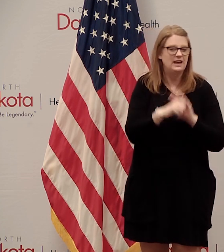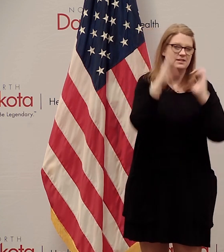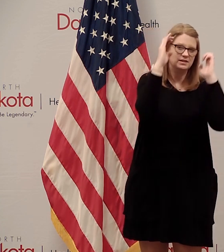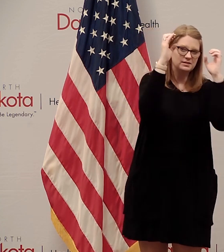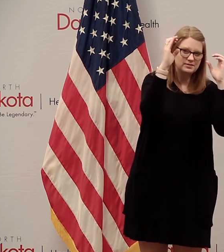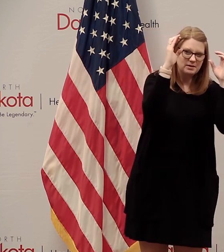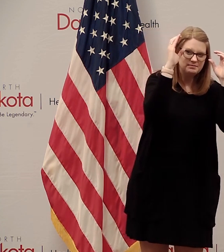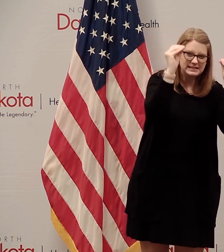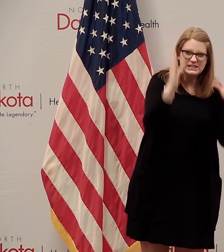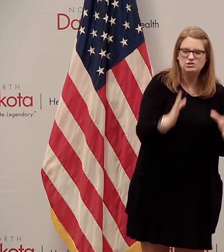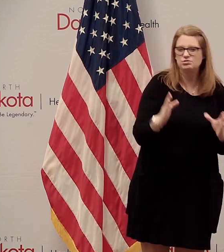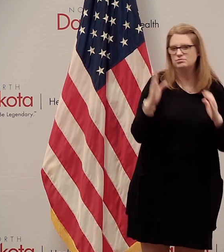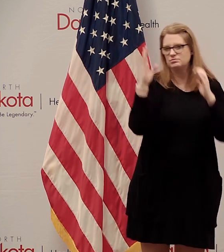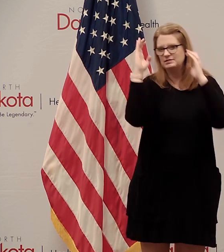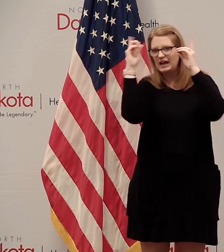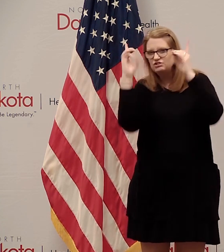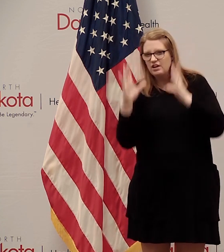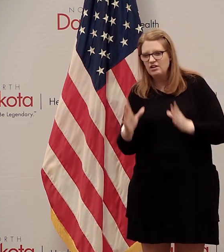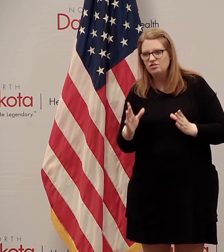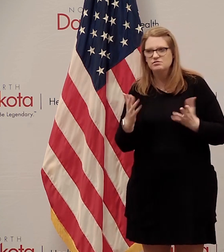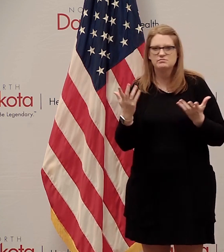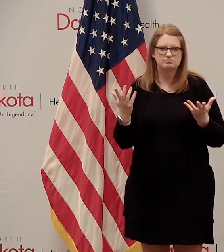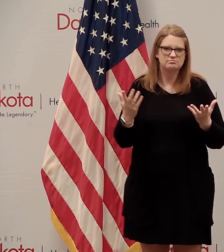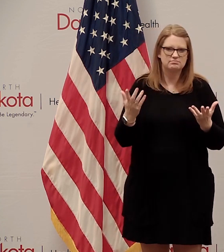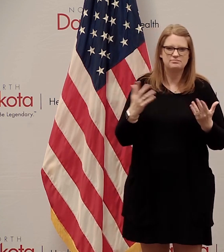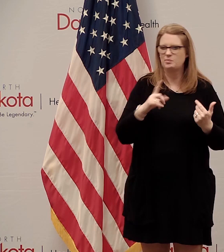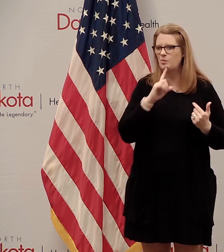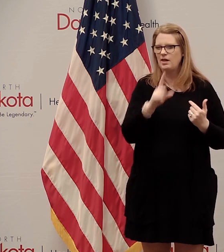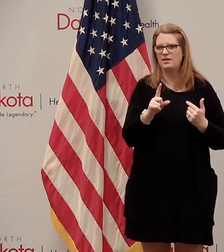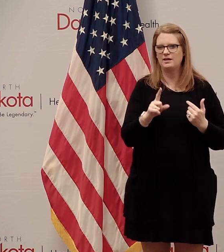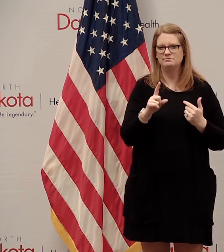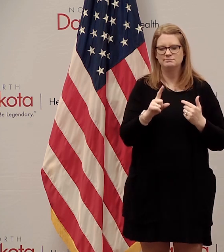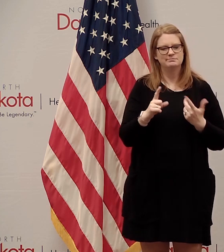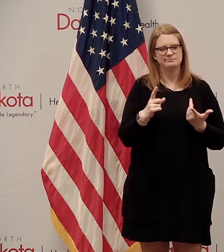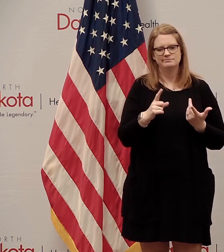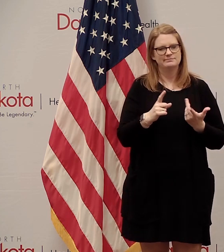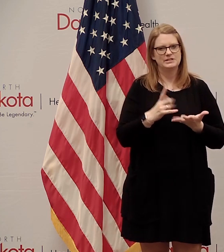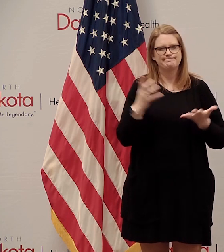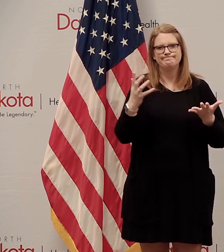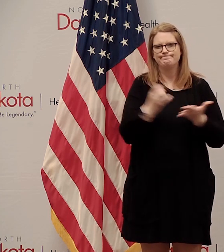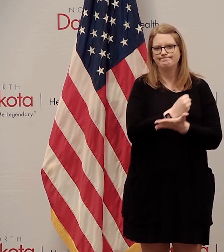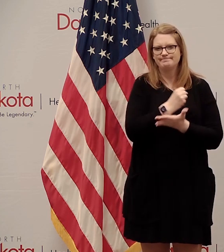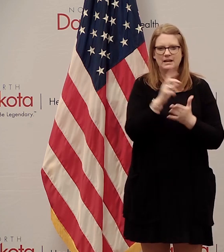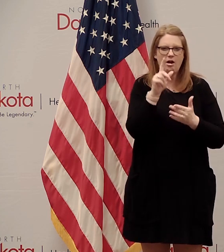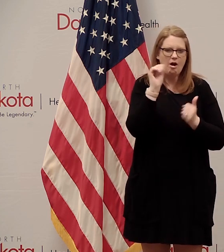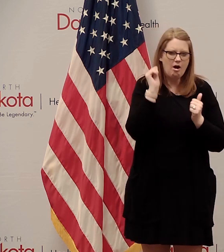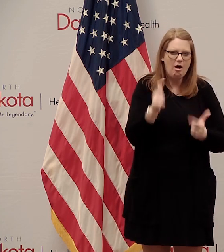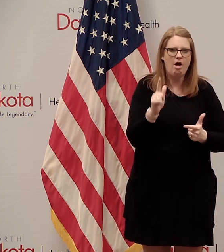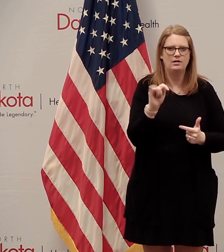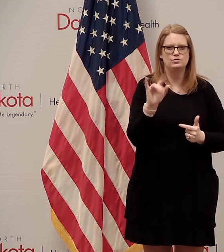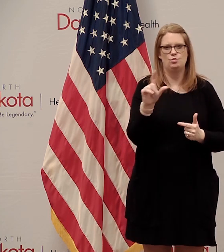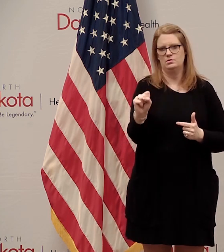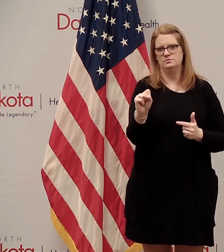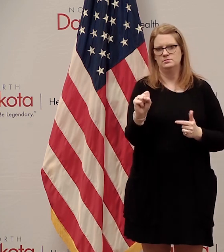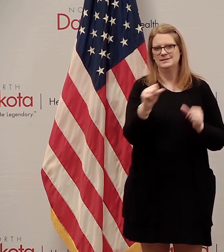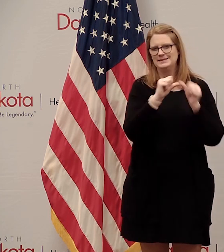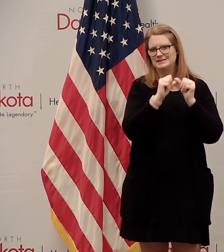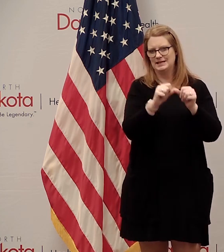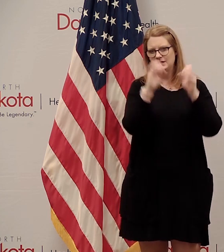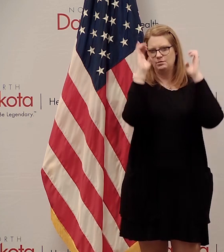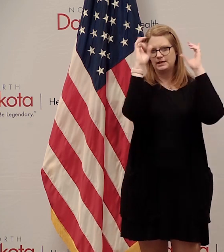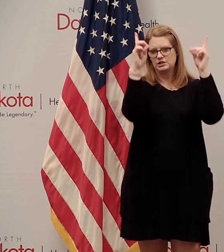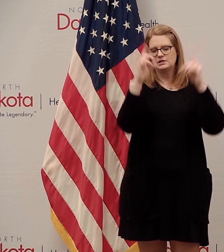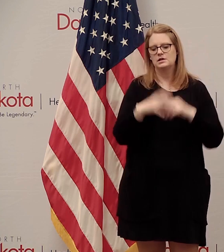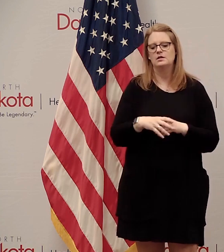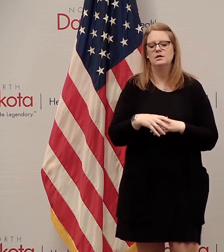safely and appropriately use all of our assets to keep educating our youth long